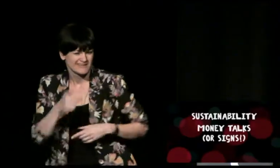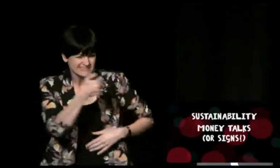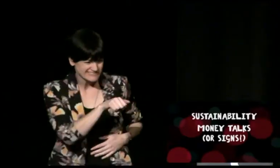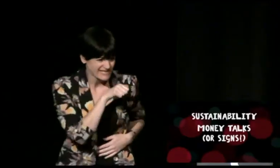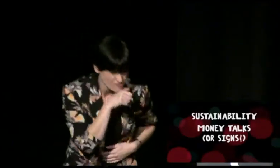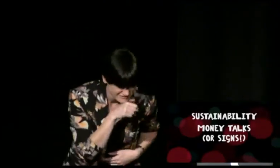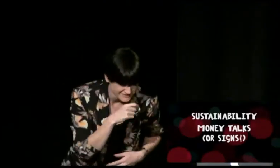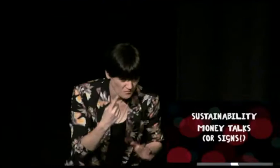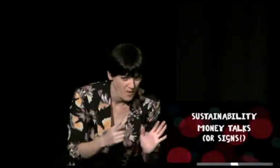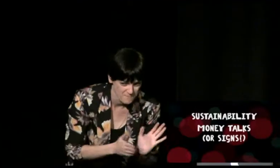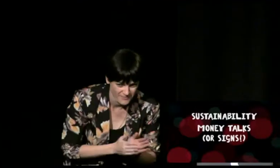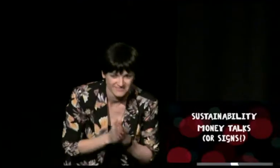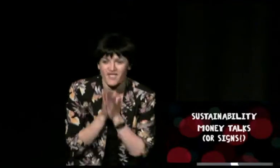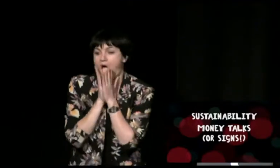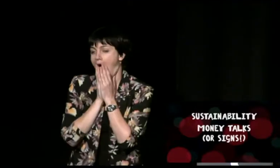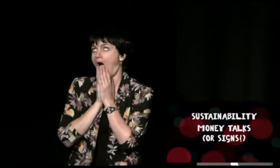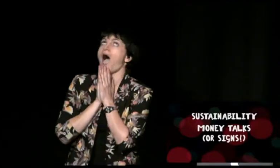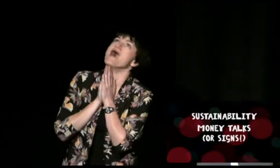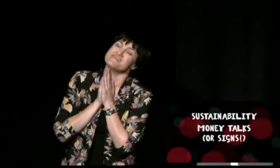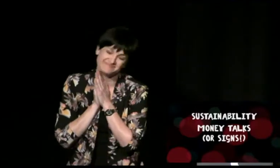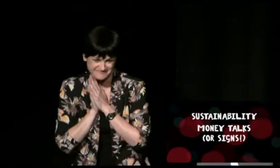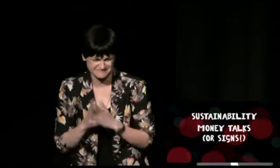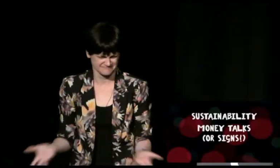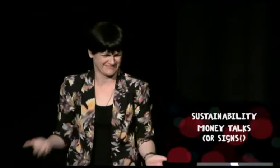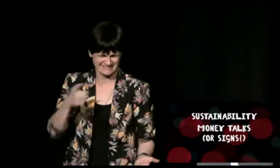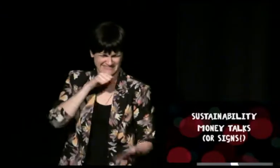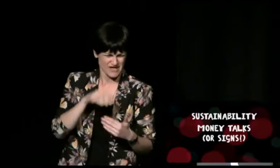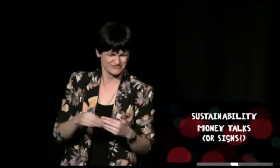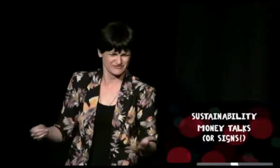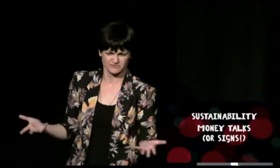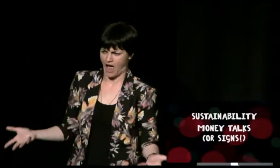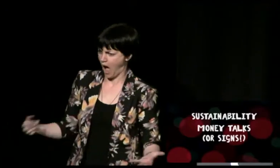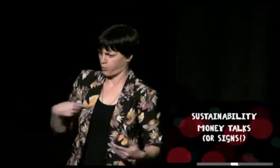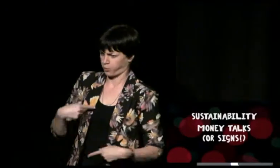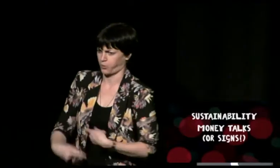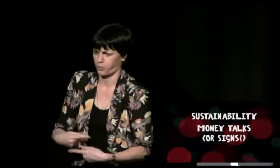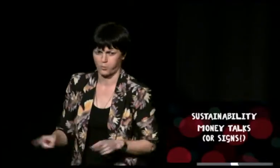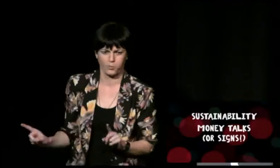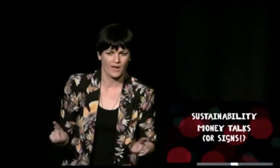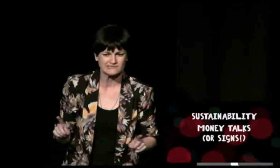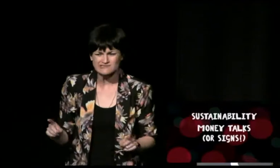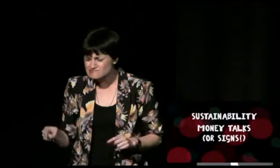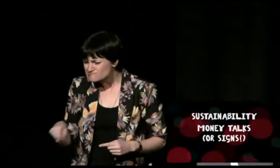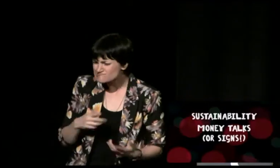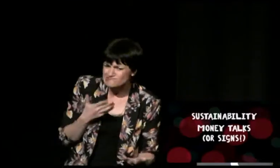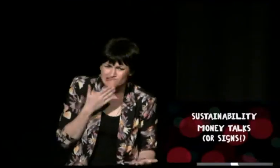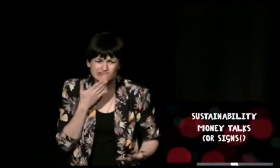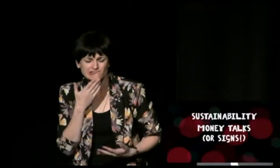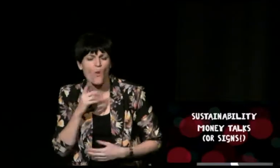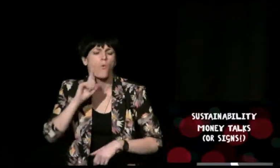so that's that's quite a lot for a small archive to have to cope with just in terms of hosting and storage so we're trying to think